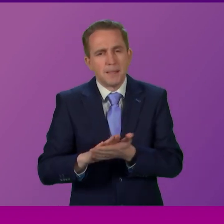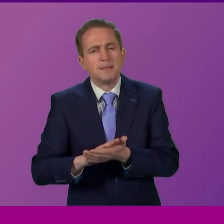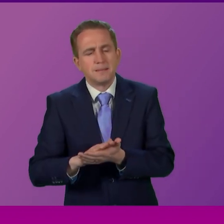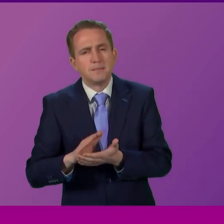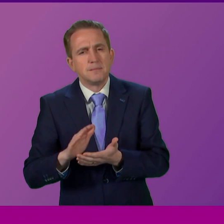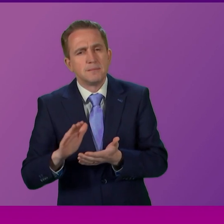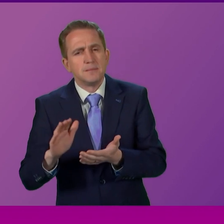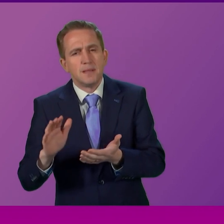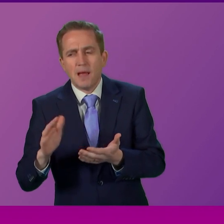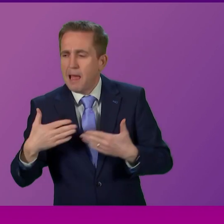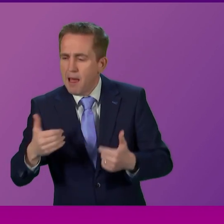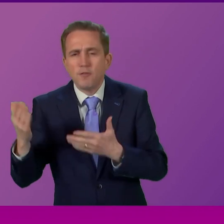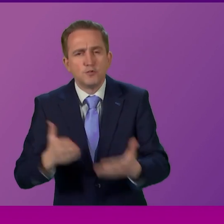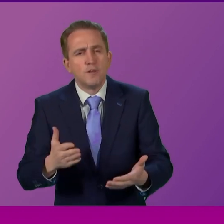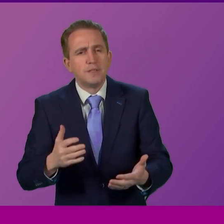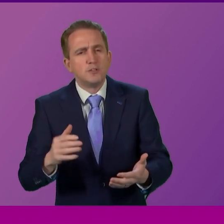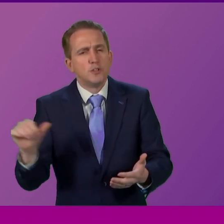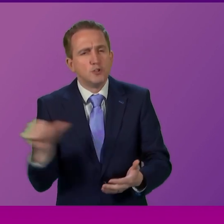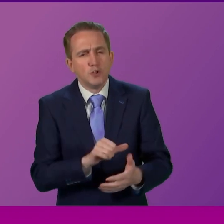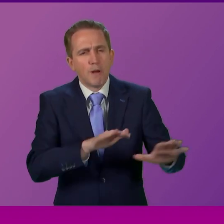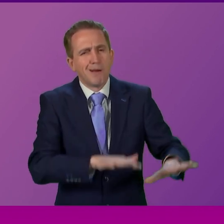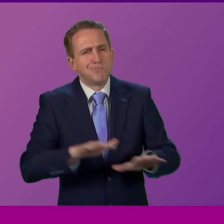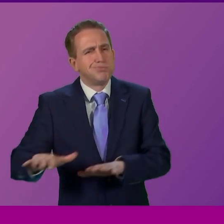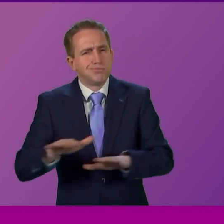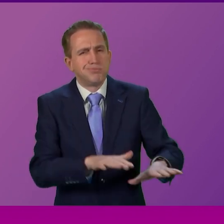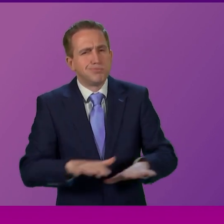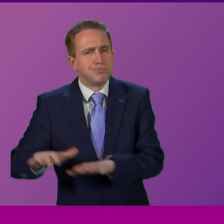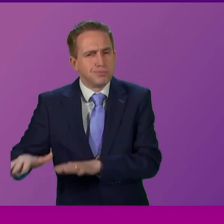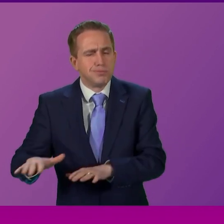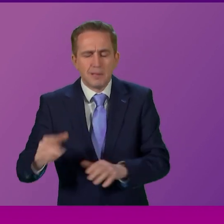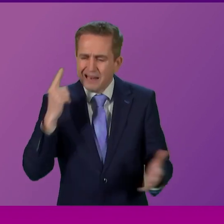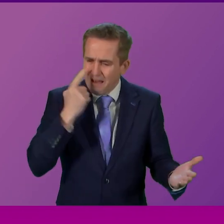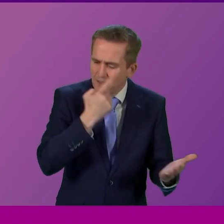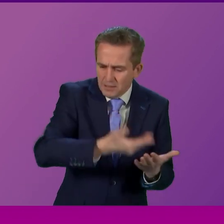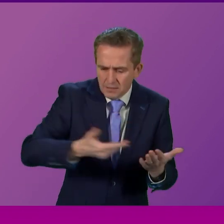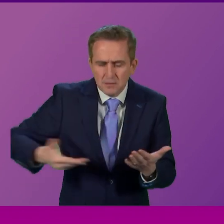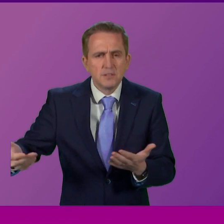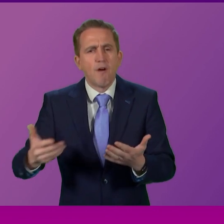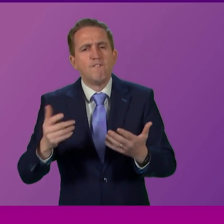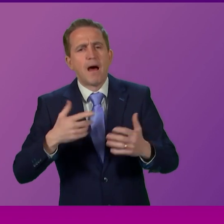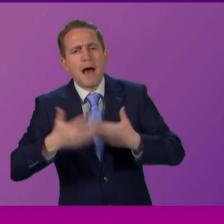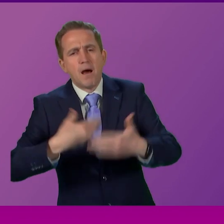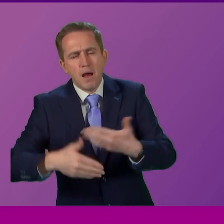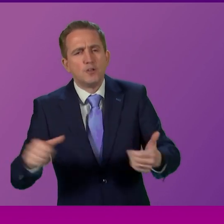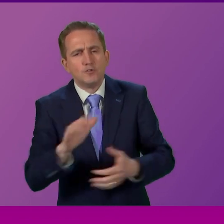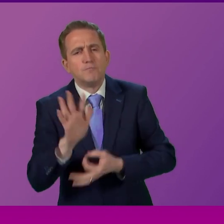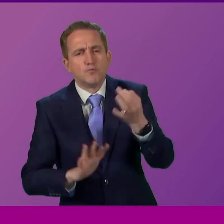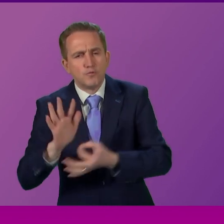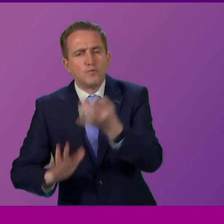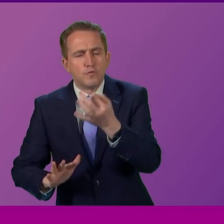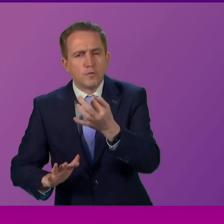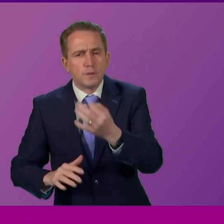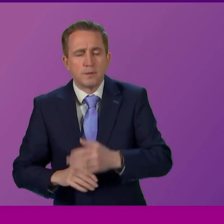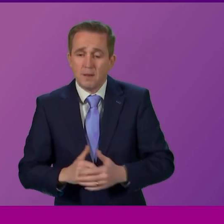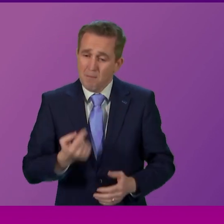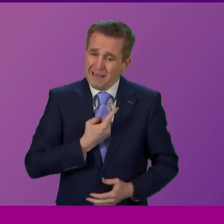in our health service and in the performance indicators that she references. Look, we have a very proud record that I'm